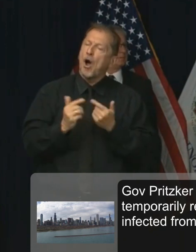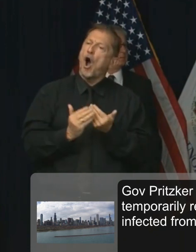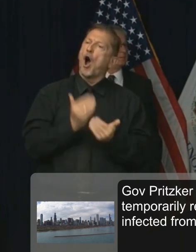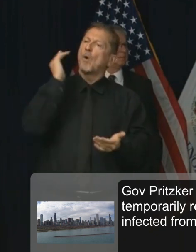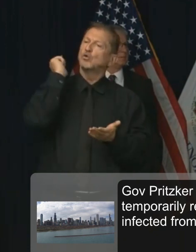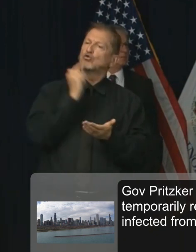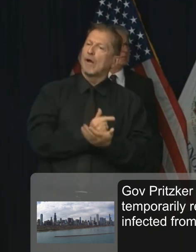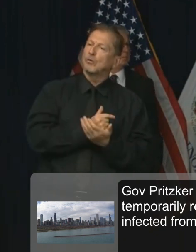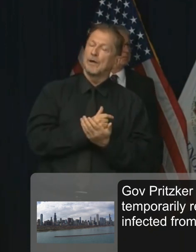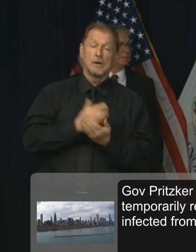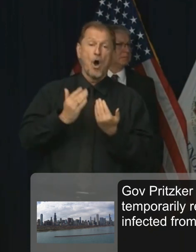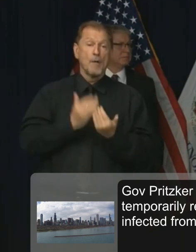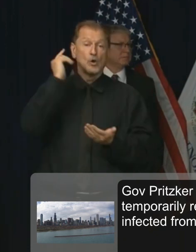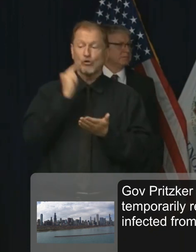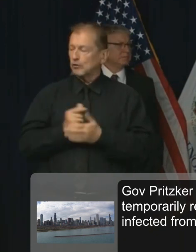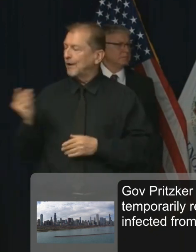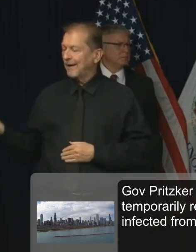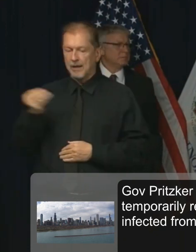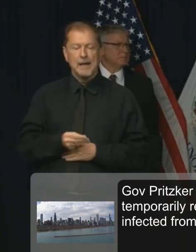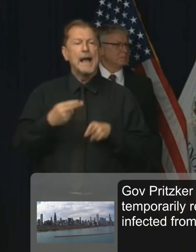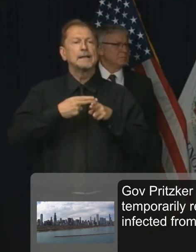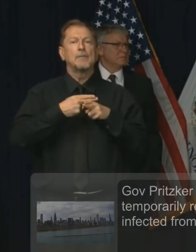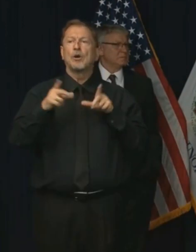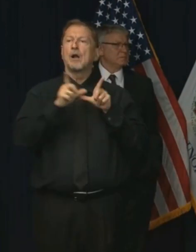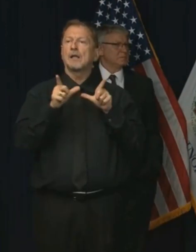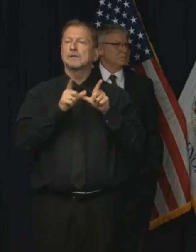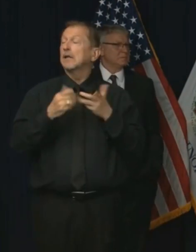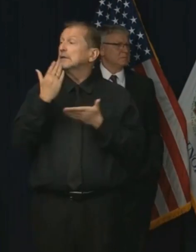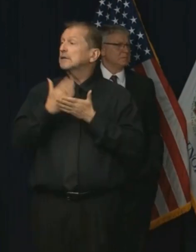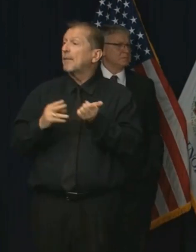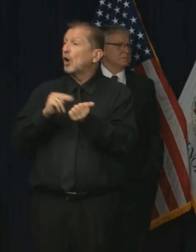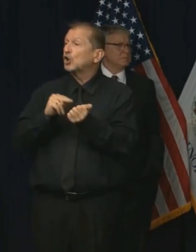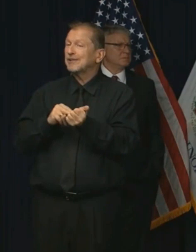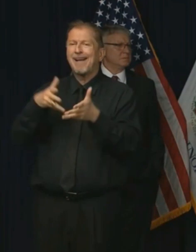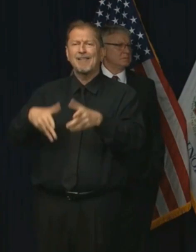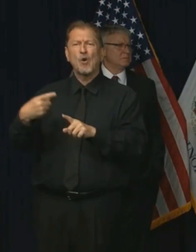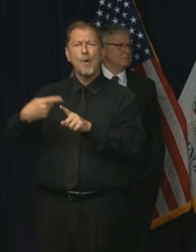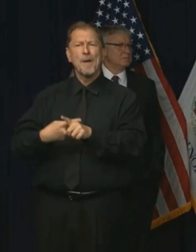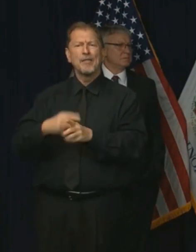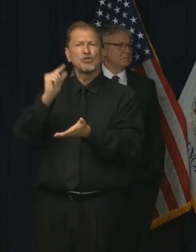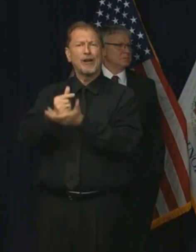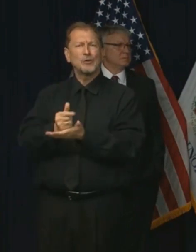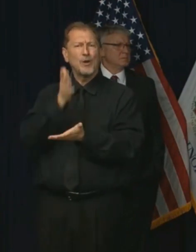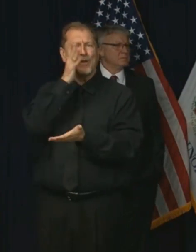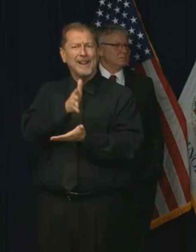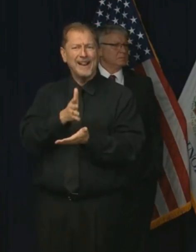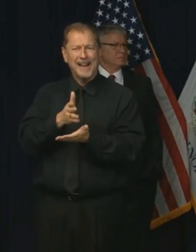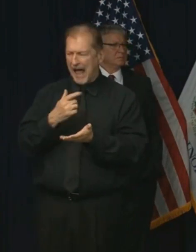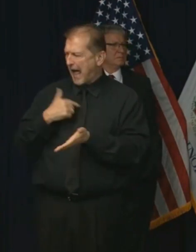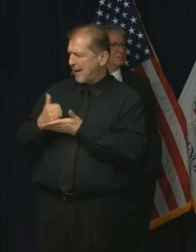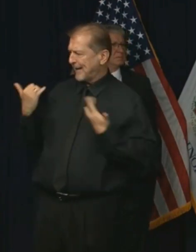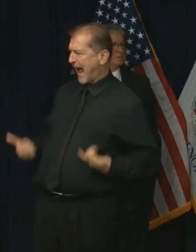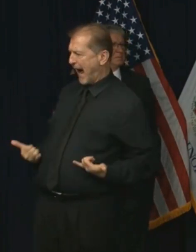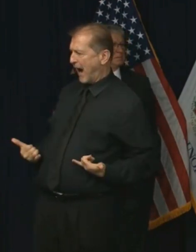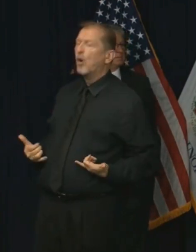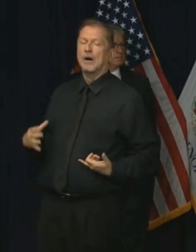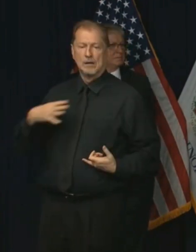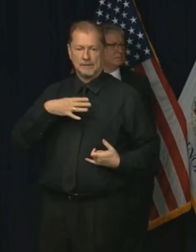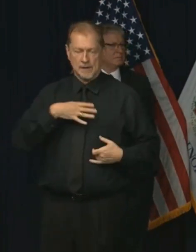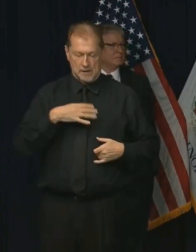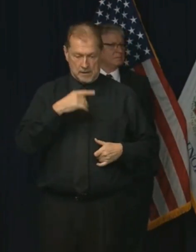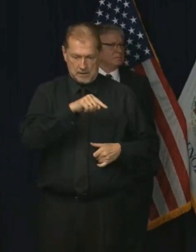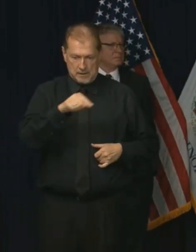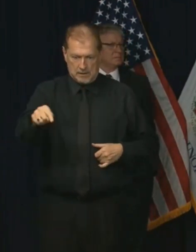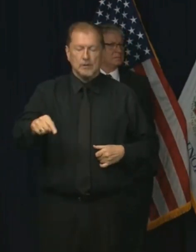graduated. We have nursing students who are a month away or two months away from graduation. They're, you know, they're capable of